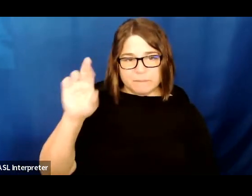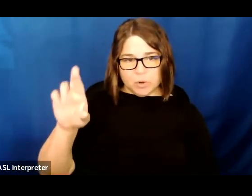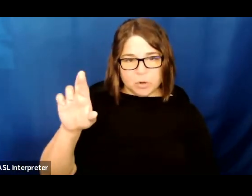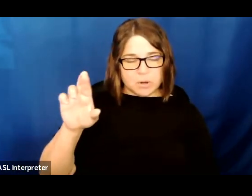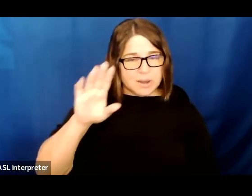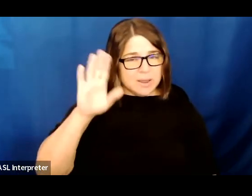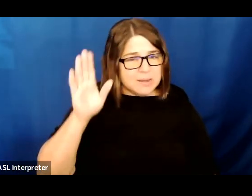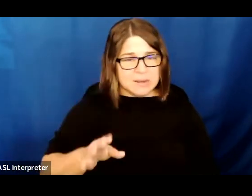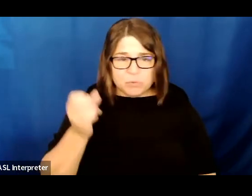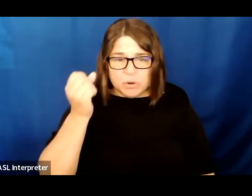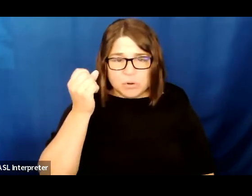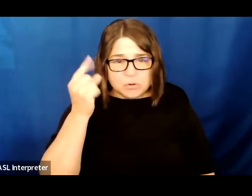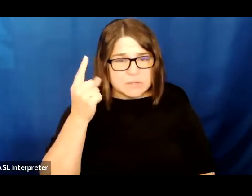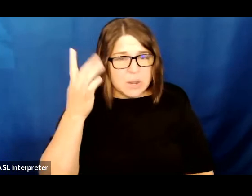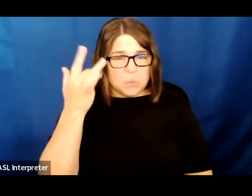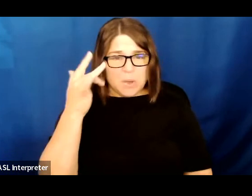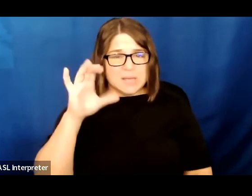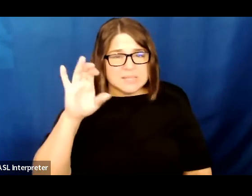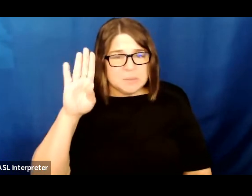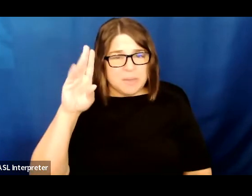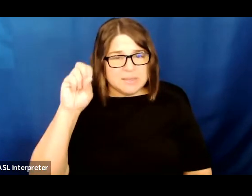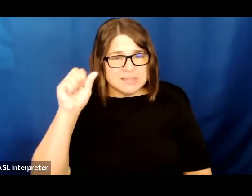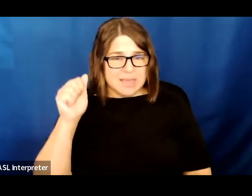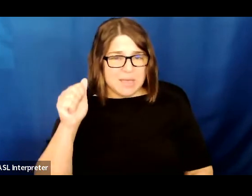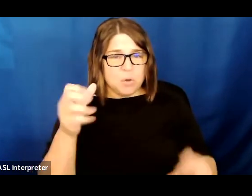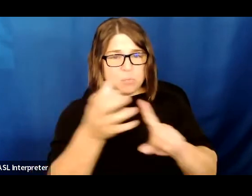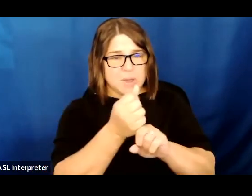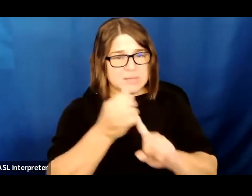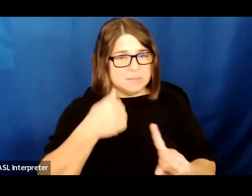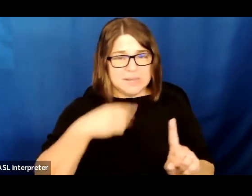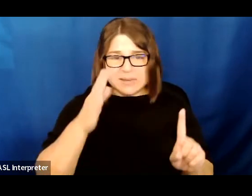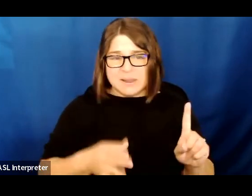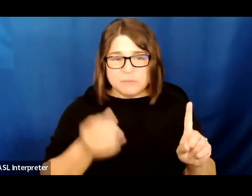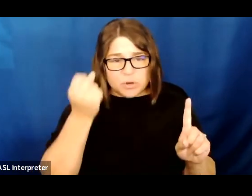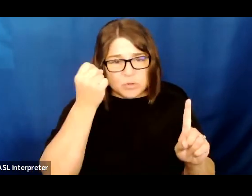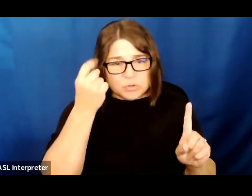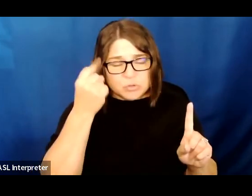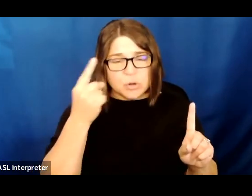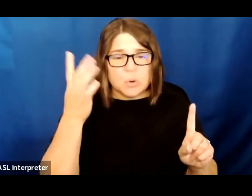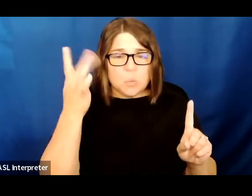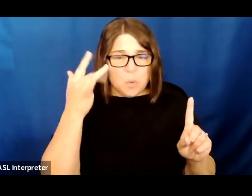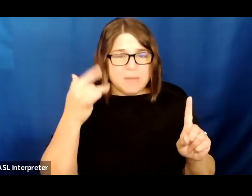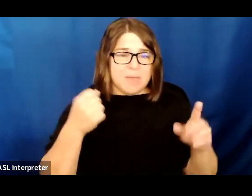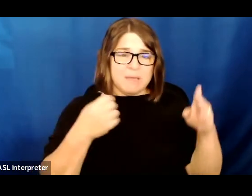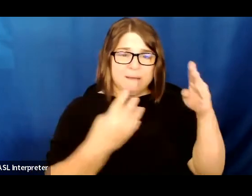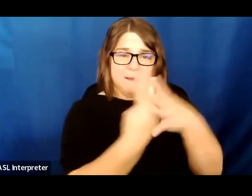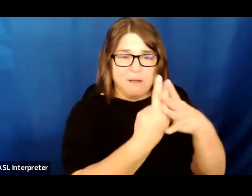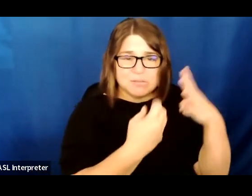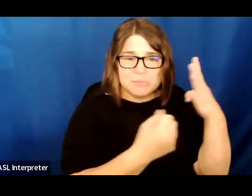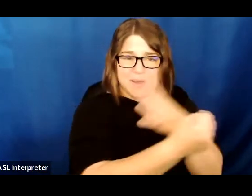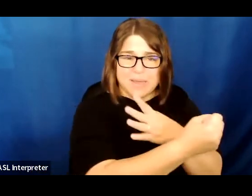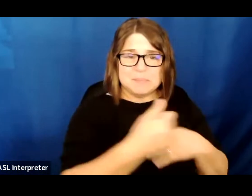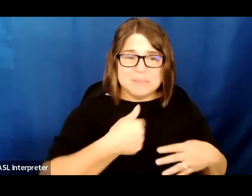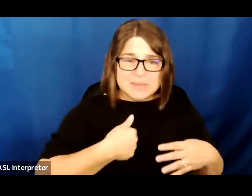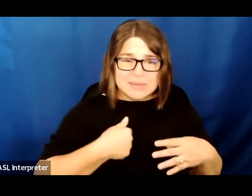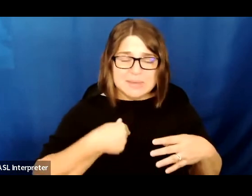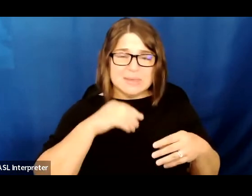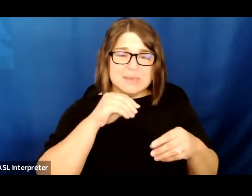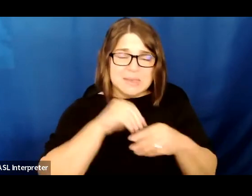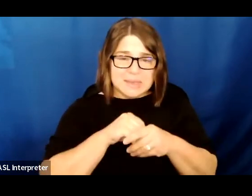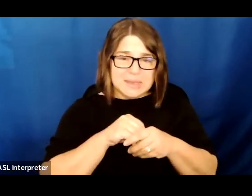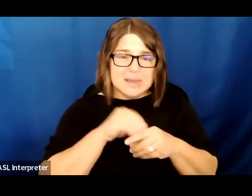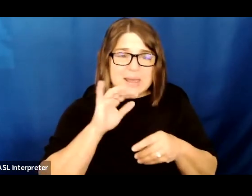why CBSA arrested me. I never understood why CBSA incarcerated me in the Alouette